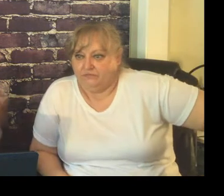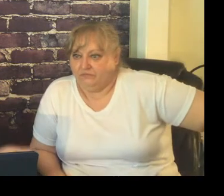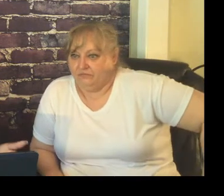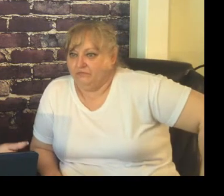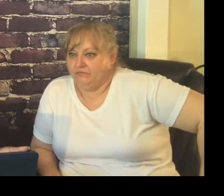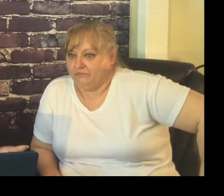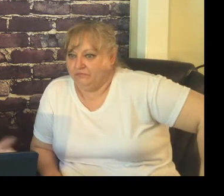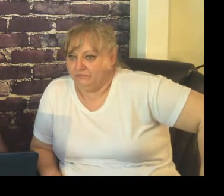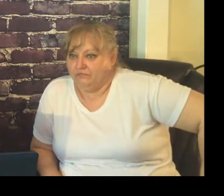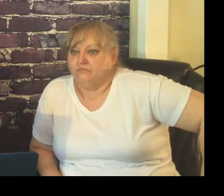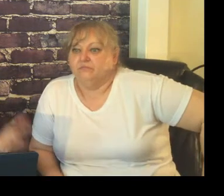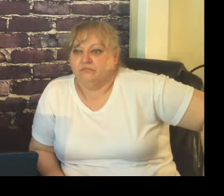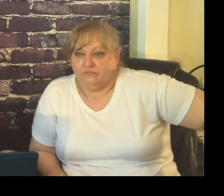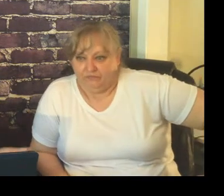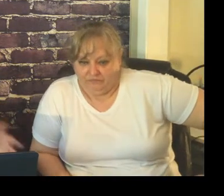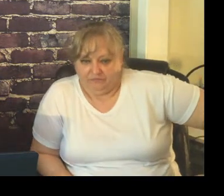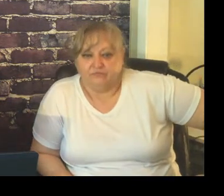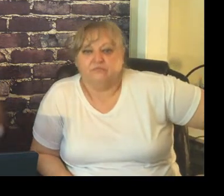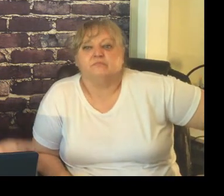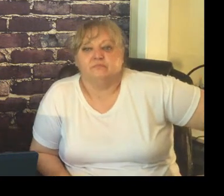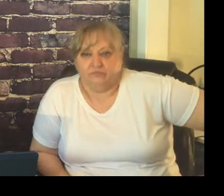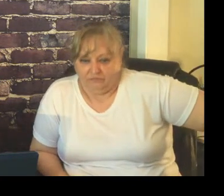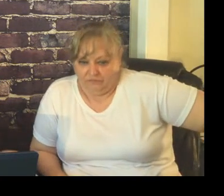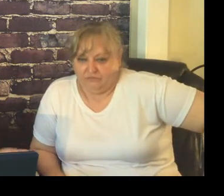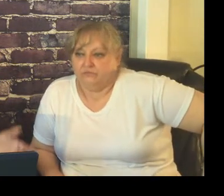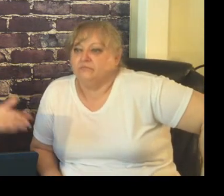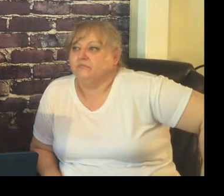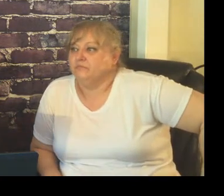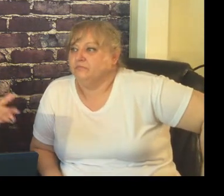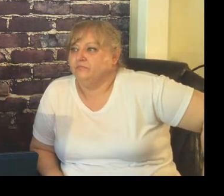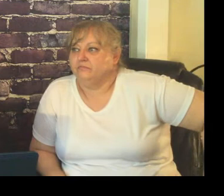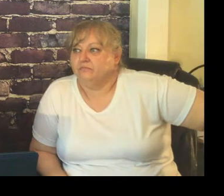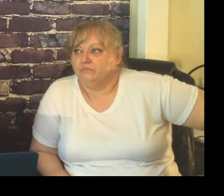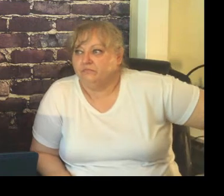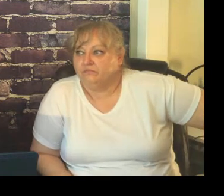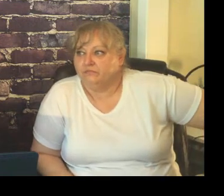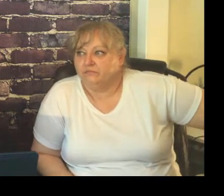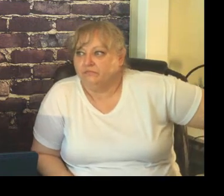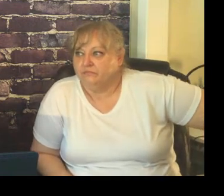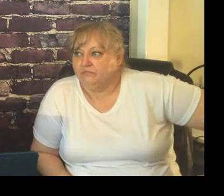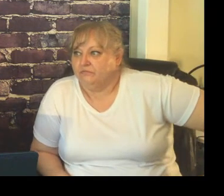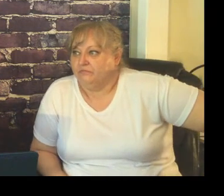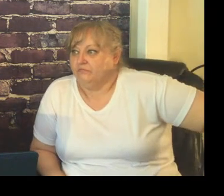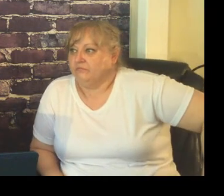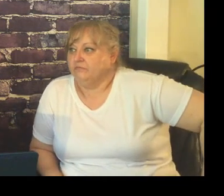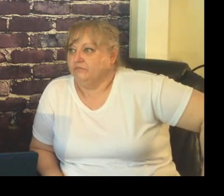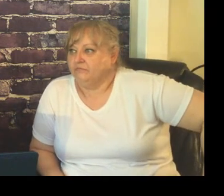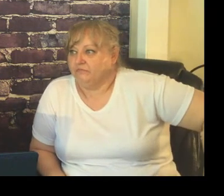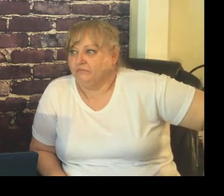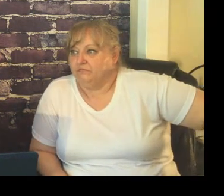going to come tell you the good we're going to come tell you the bad we're going to come tell you the ugly and the reason why we offered to do home visits was because we